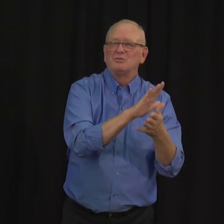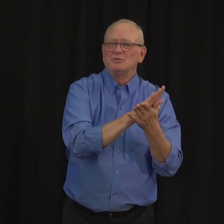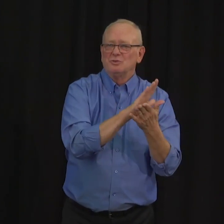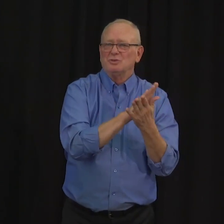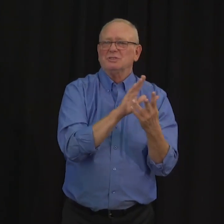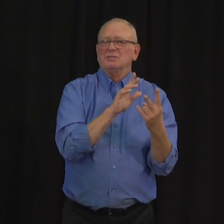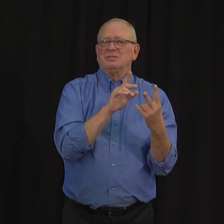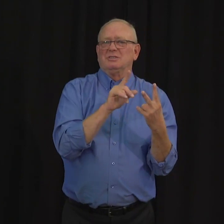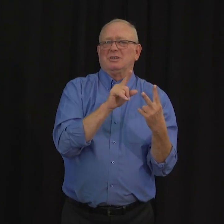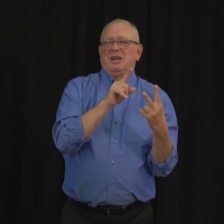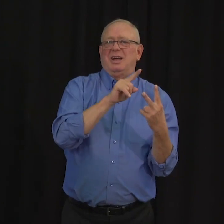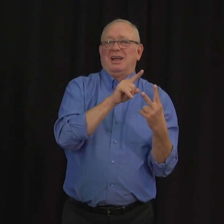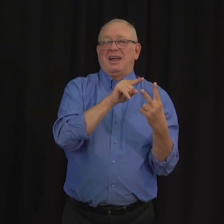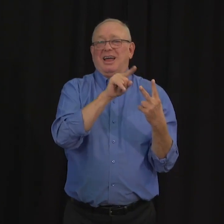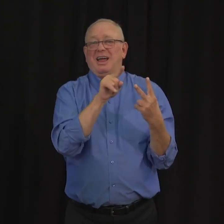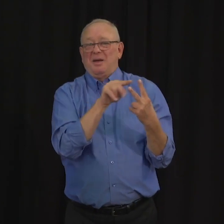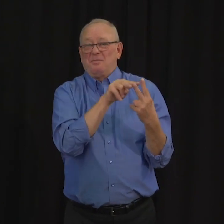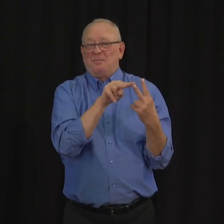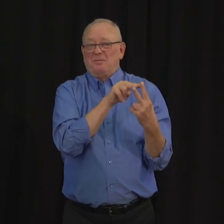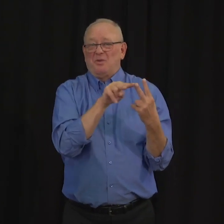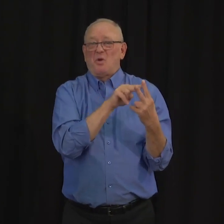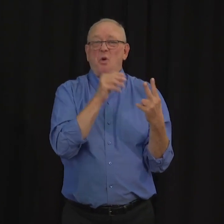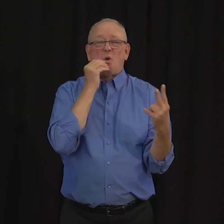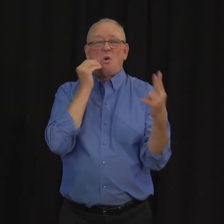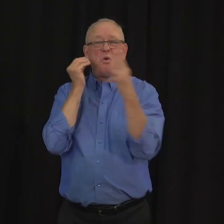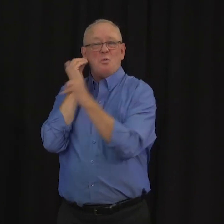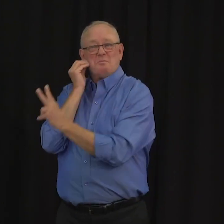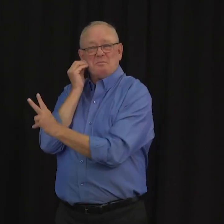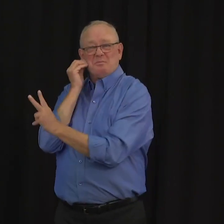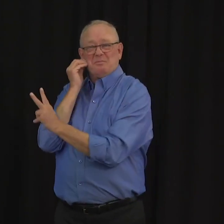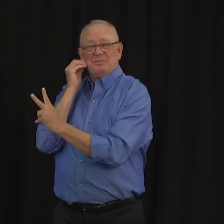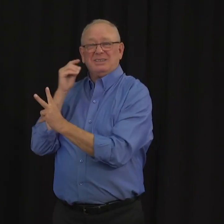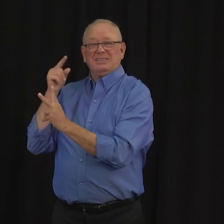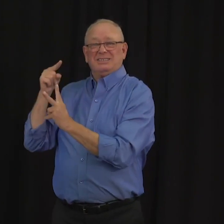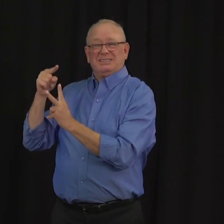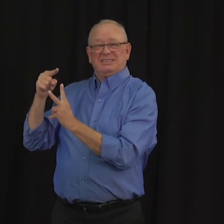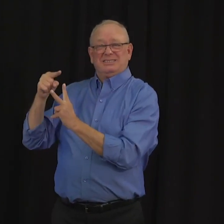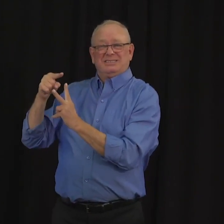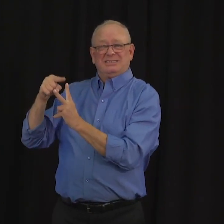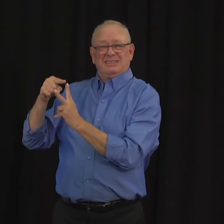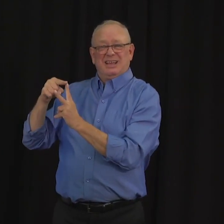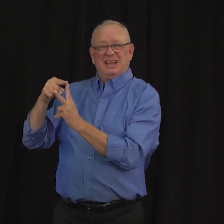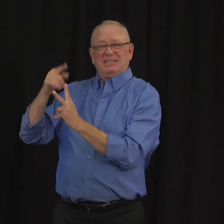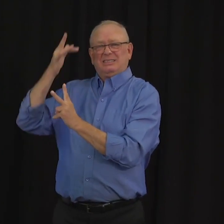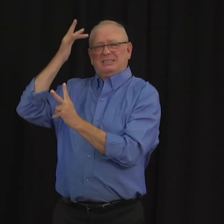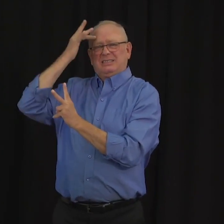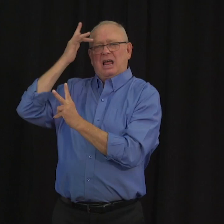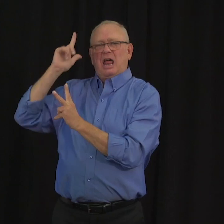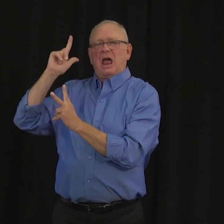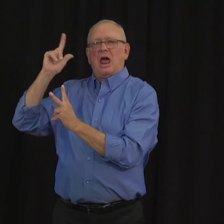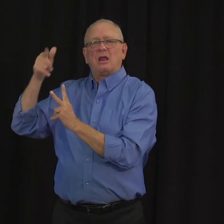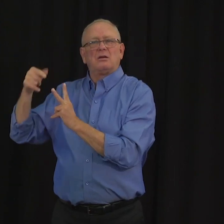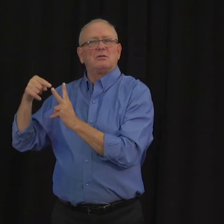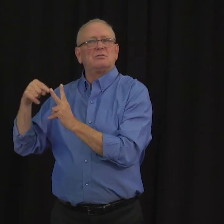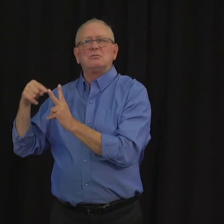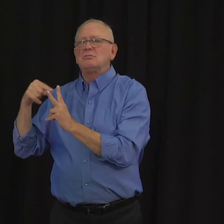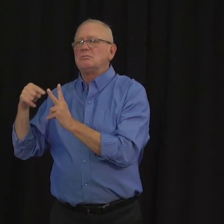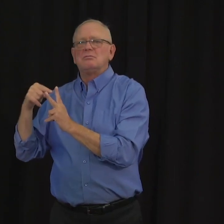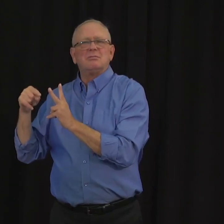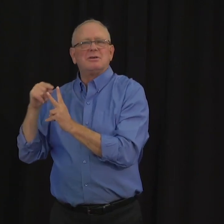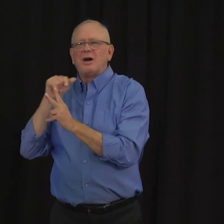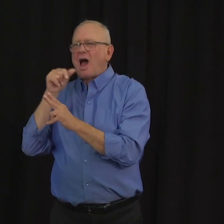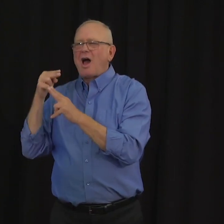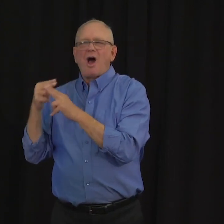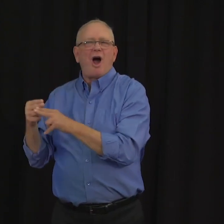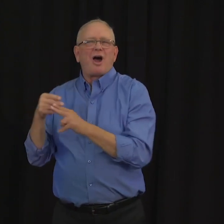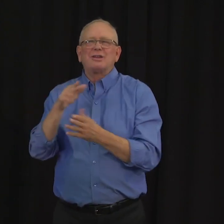were kept home as well as their sibling and their sibling developed COVID at a later point, we wouldn't necessarily consider that to be a school outbreak because